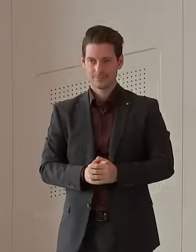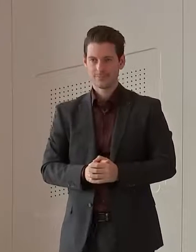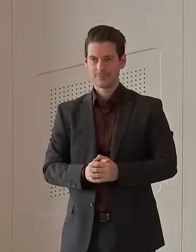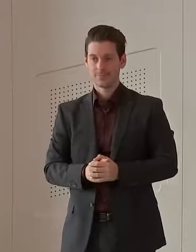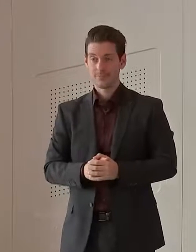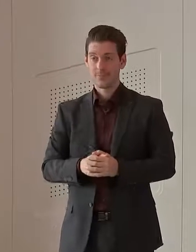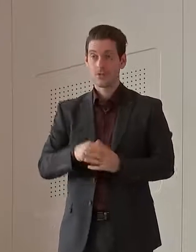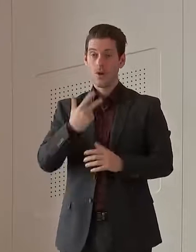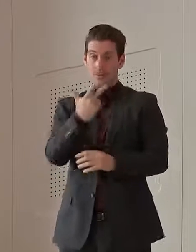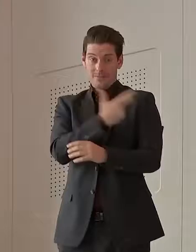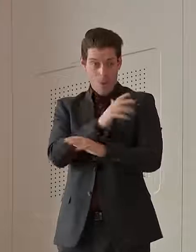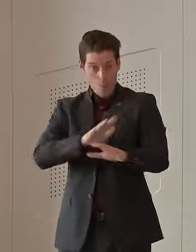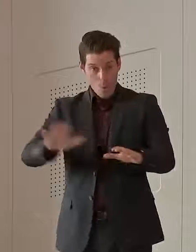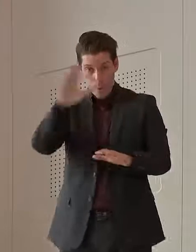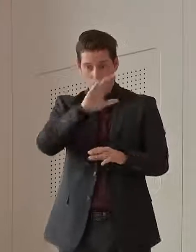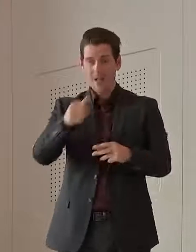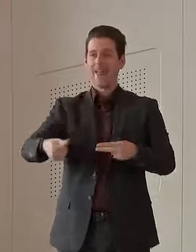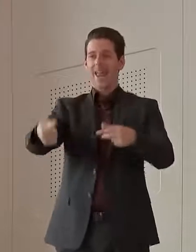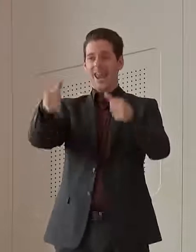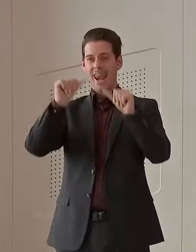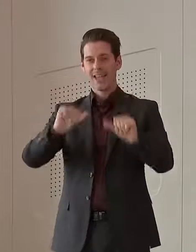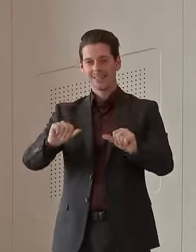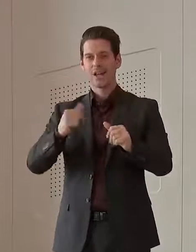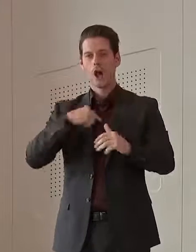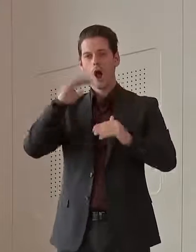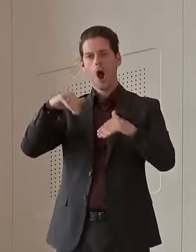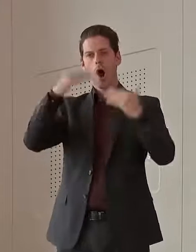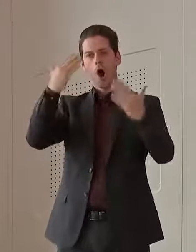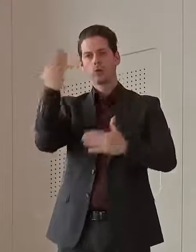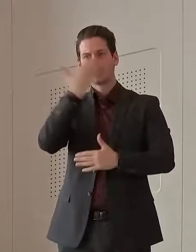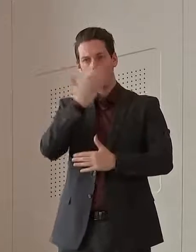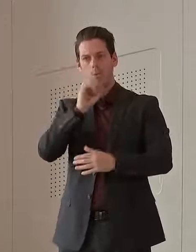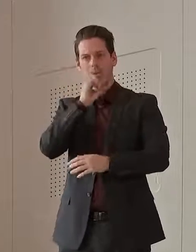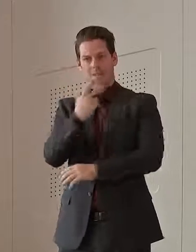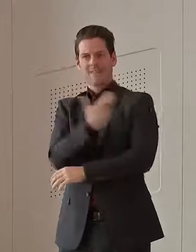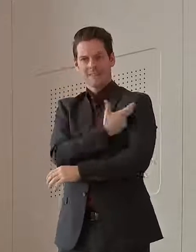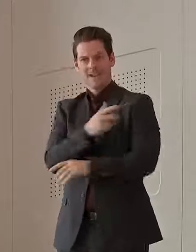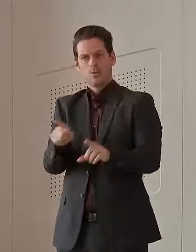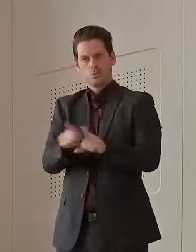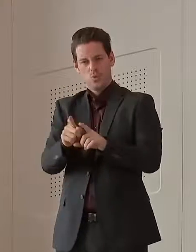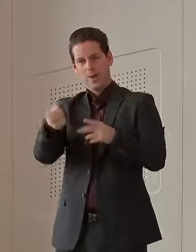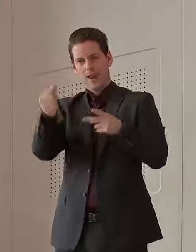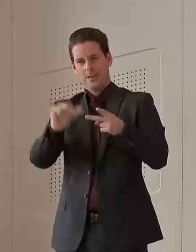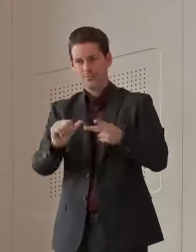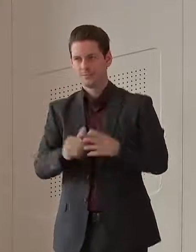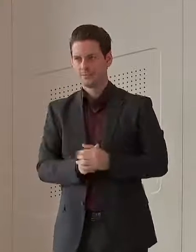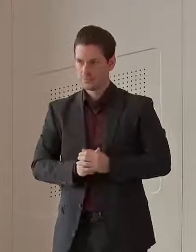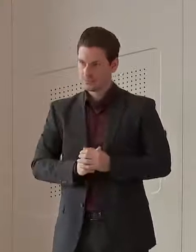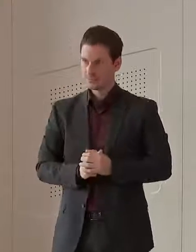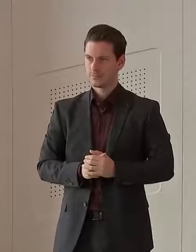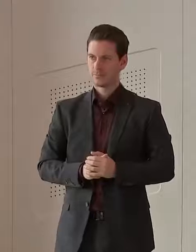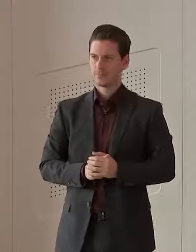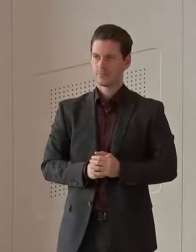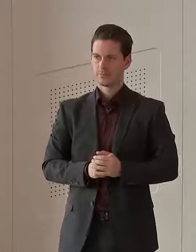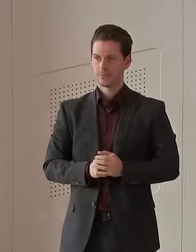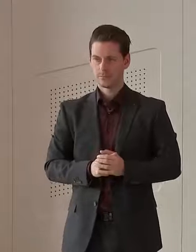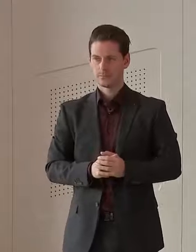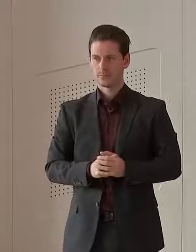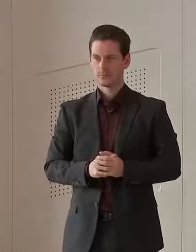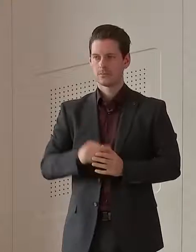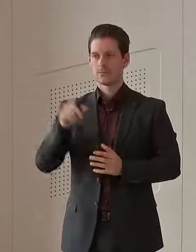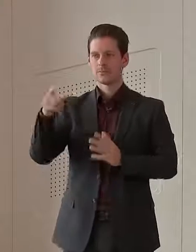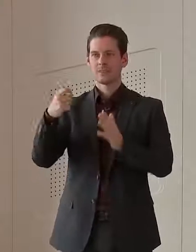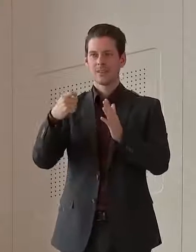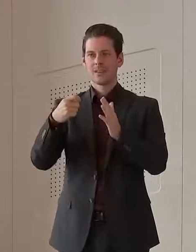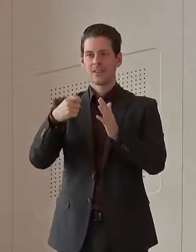our high school students. So we'll probably be discussing that on Friday as well. Kate Jones and Jackie Trapp, they were two of the most